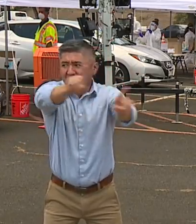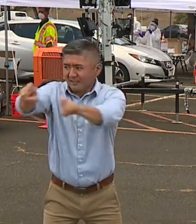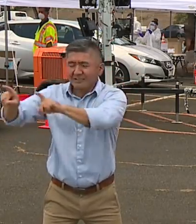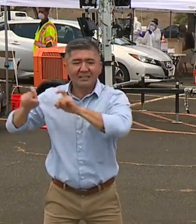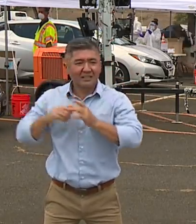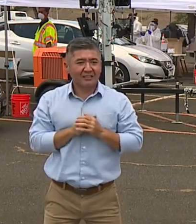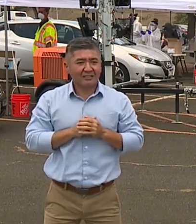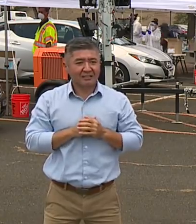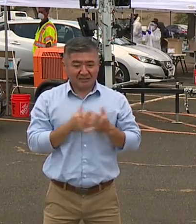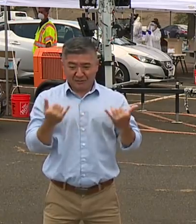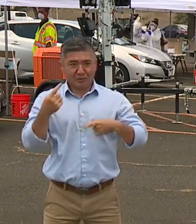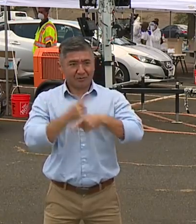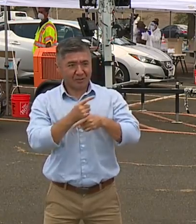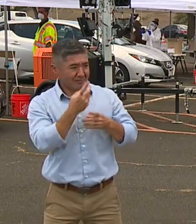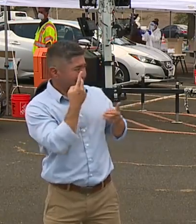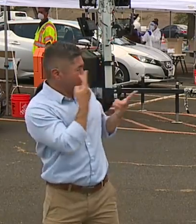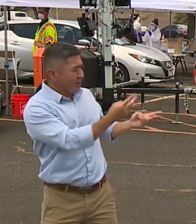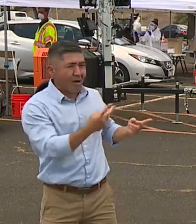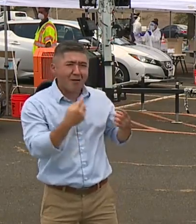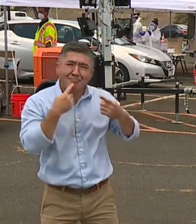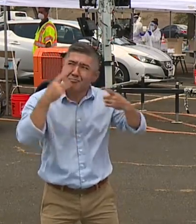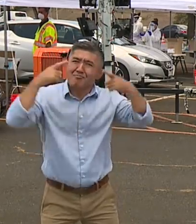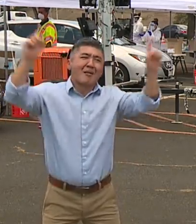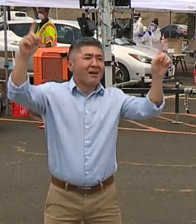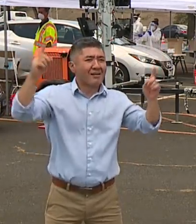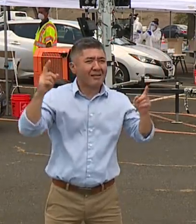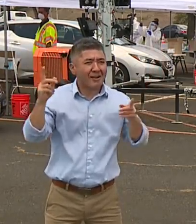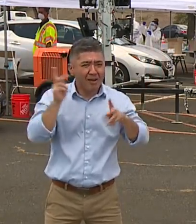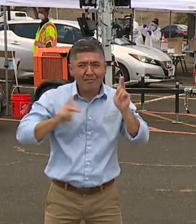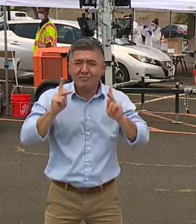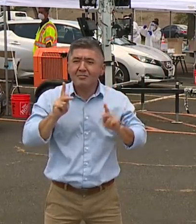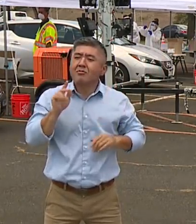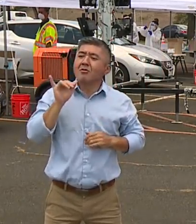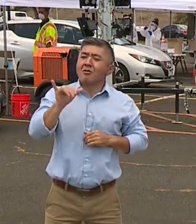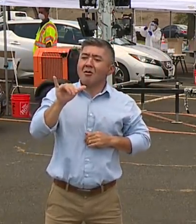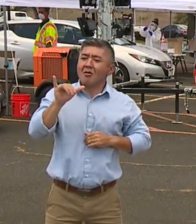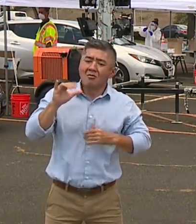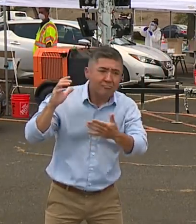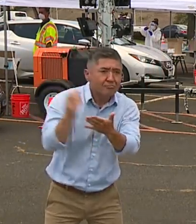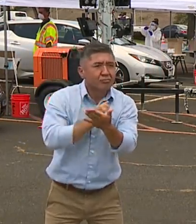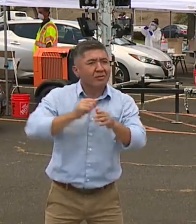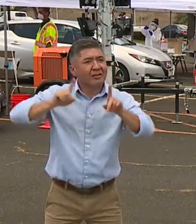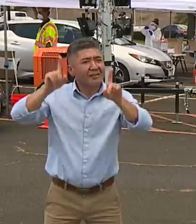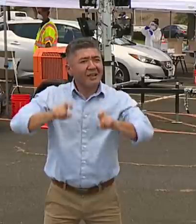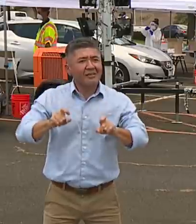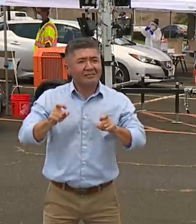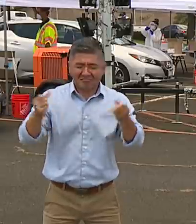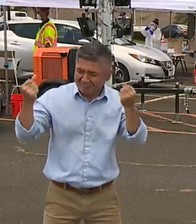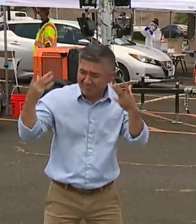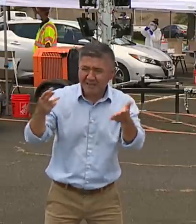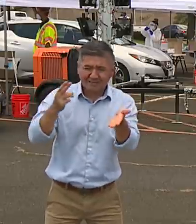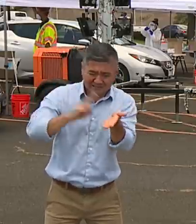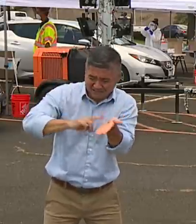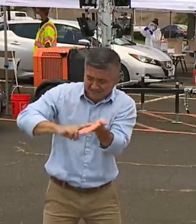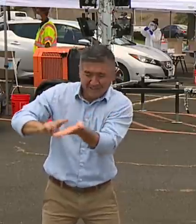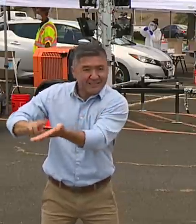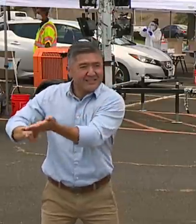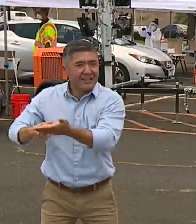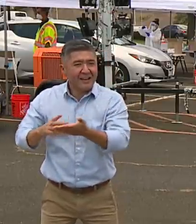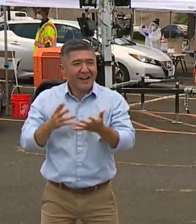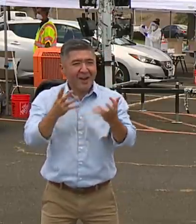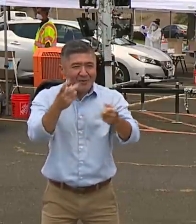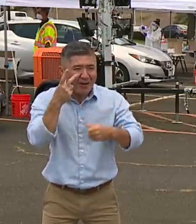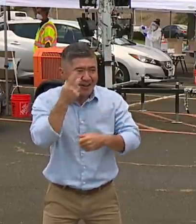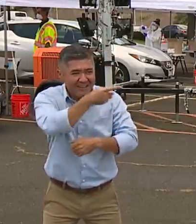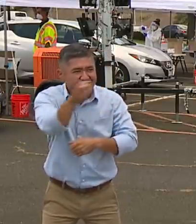consider this a success in terms of people's interest and the number of folks who've already signed up, and we want to continue to see this enthusiasm